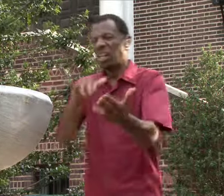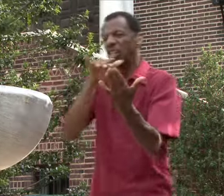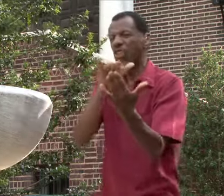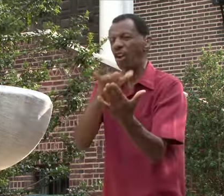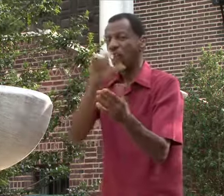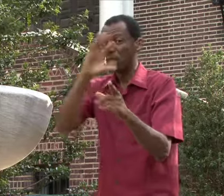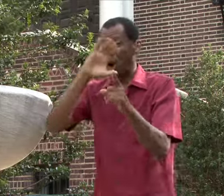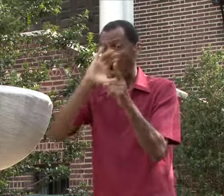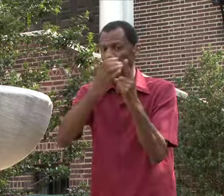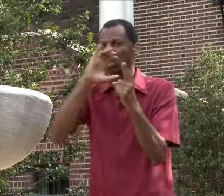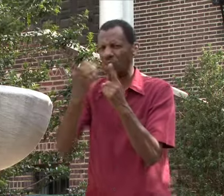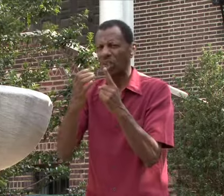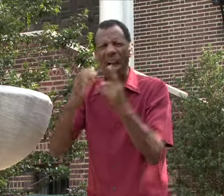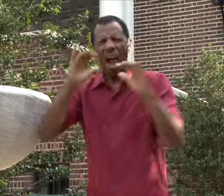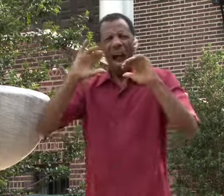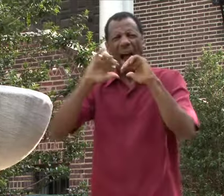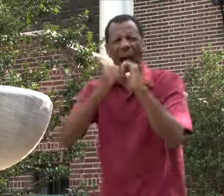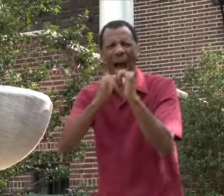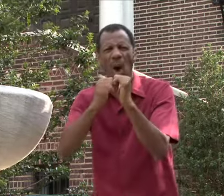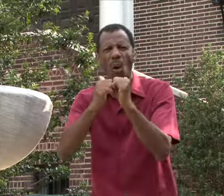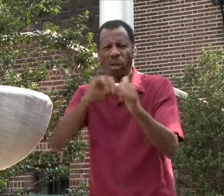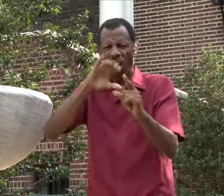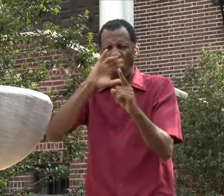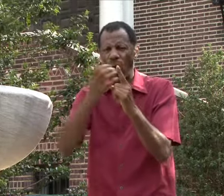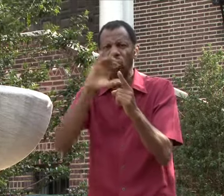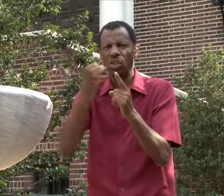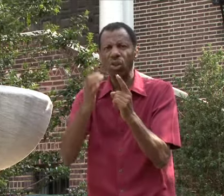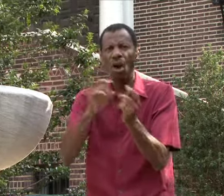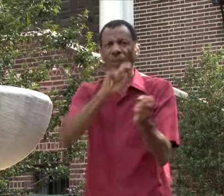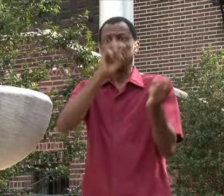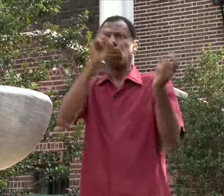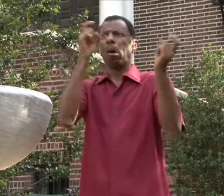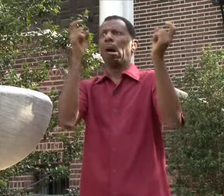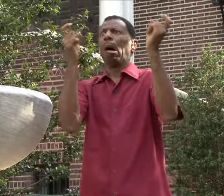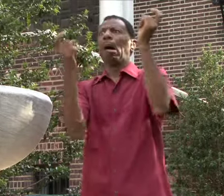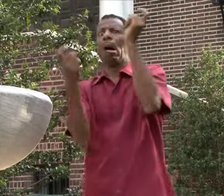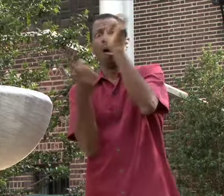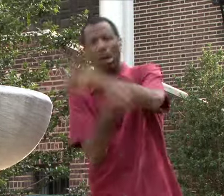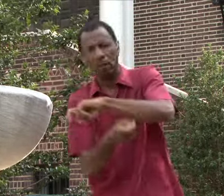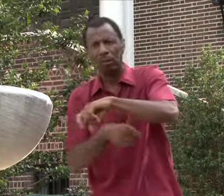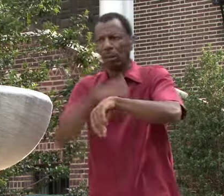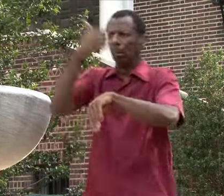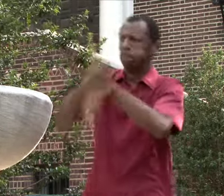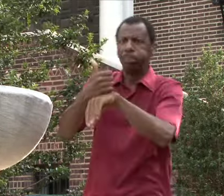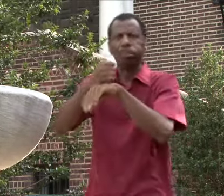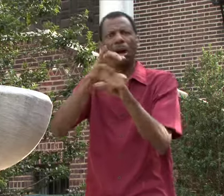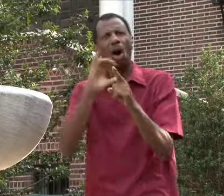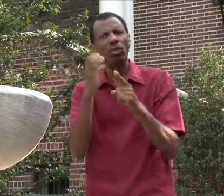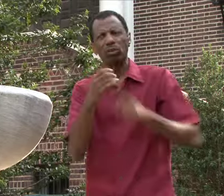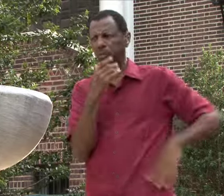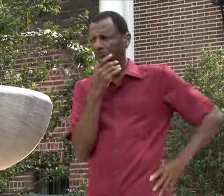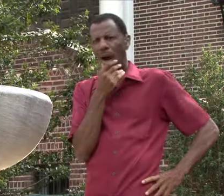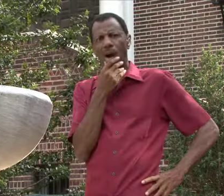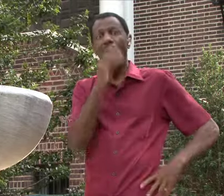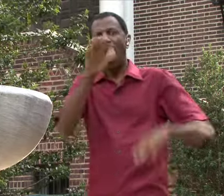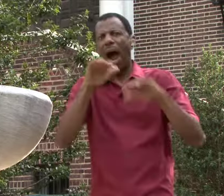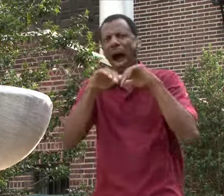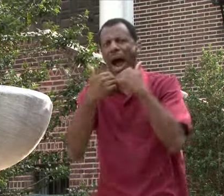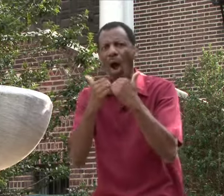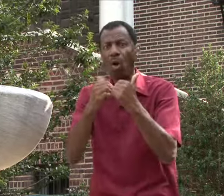Anthropology is the study of culture. How humankind evolved and came to have